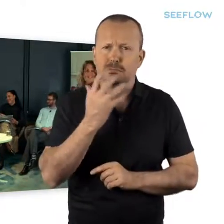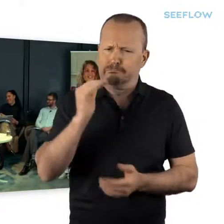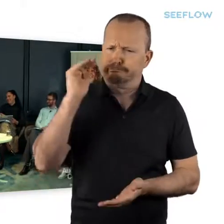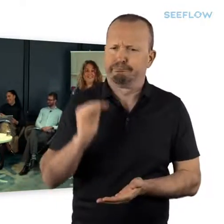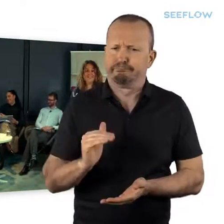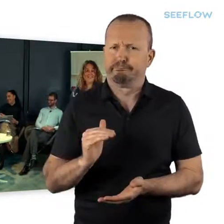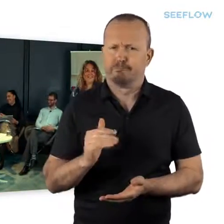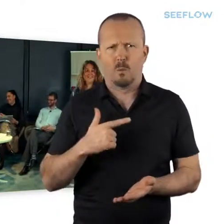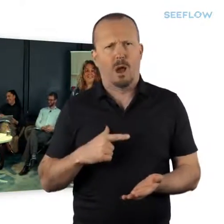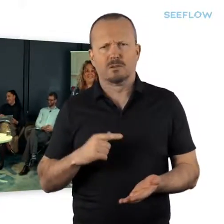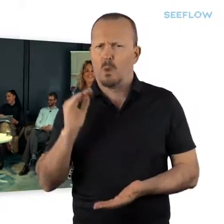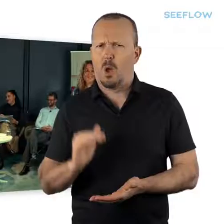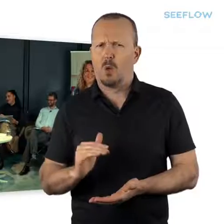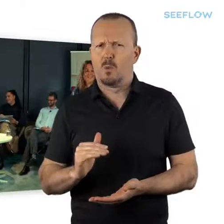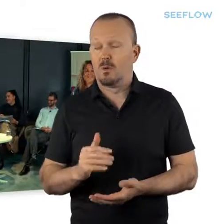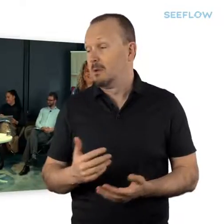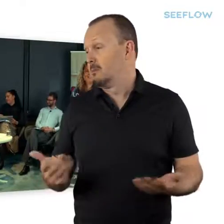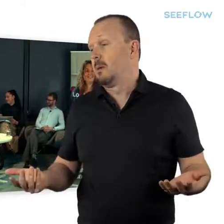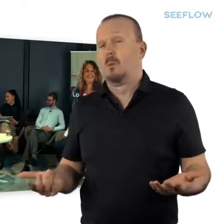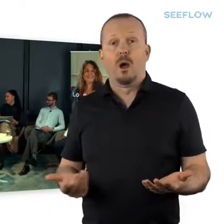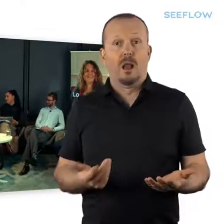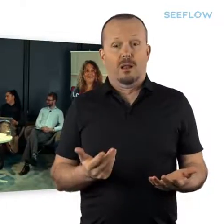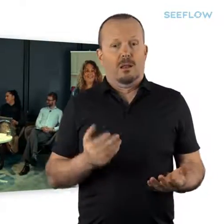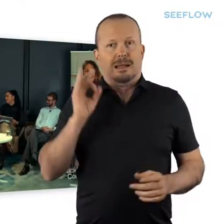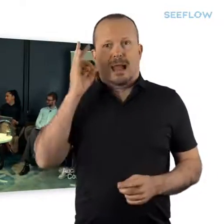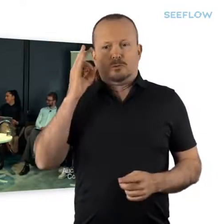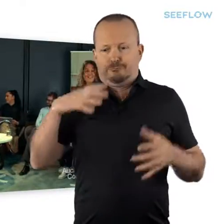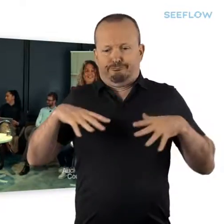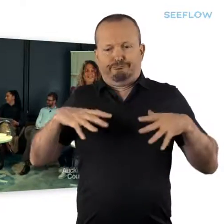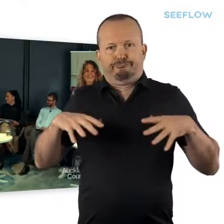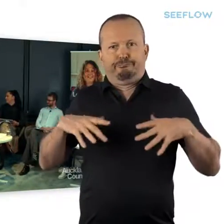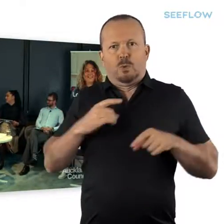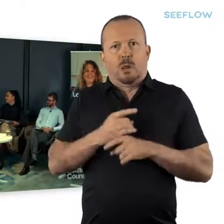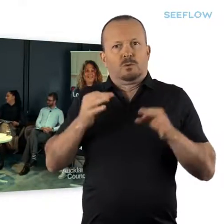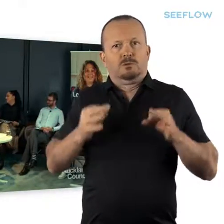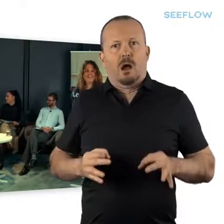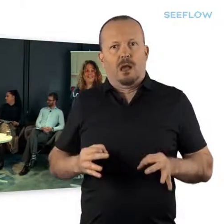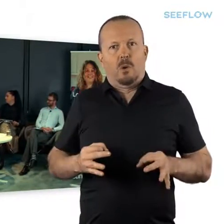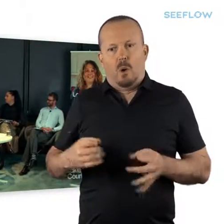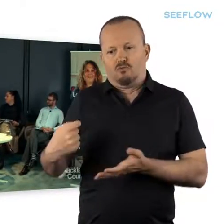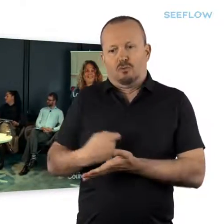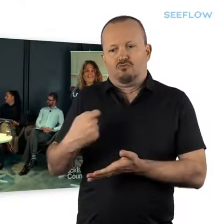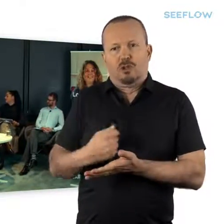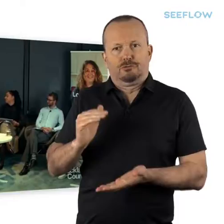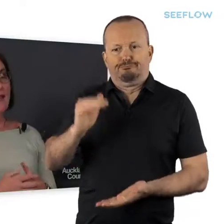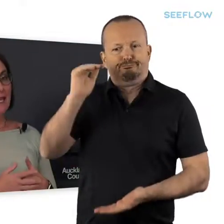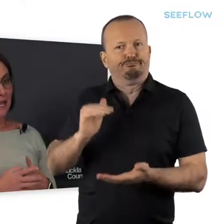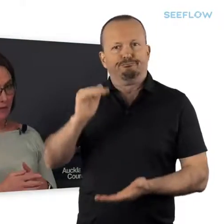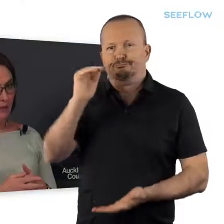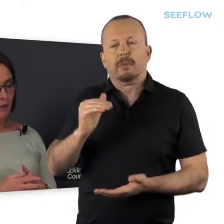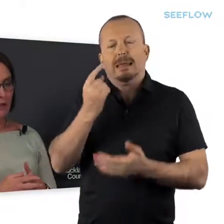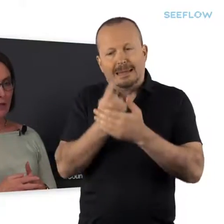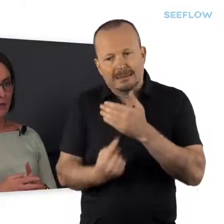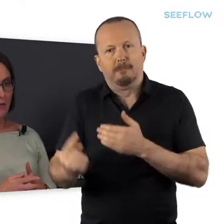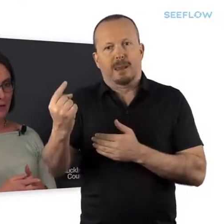So obviously the councils do not have a say in how the remuneration is set. This is decided by the Remuneration Authority. They